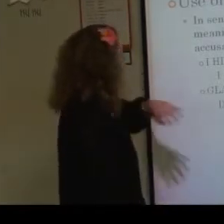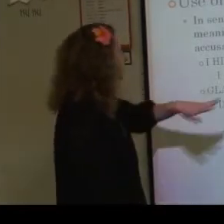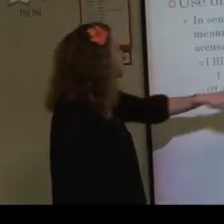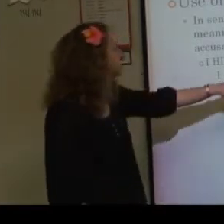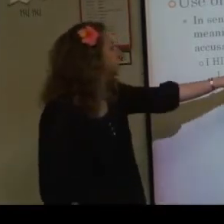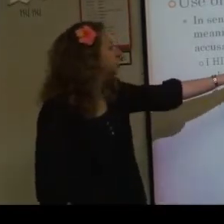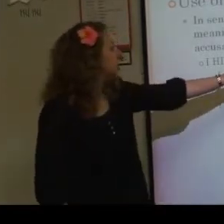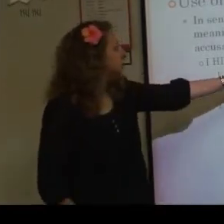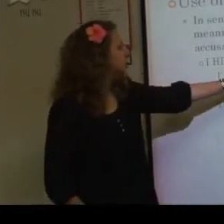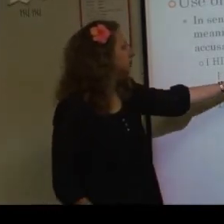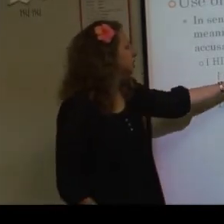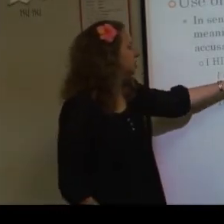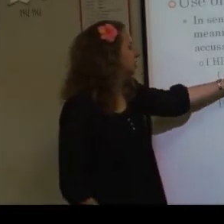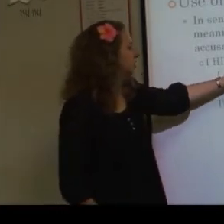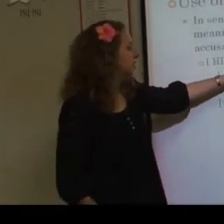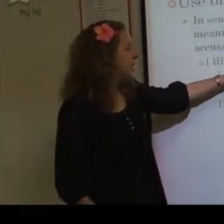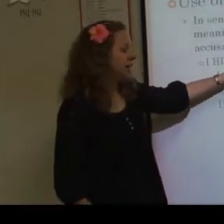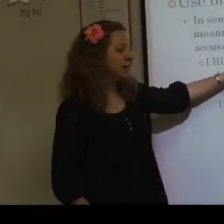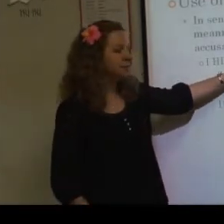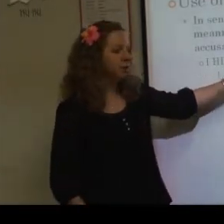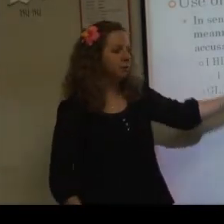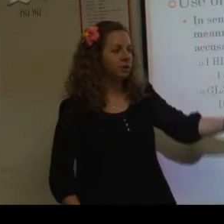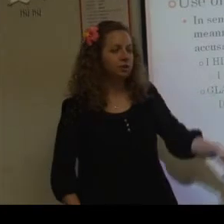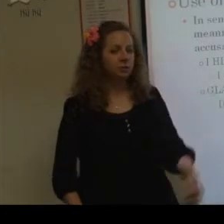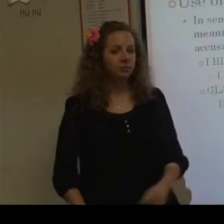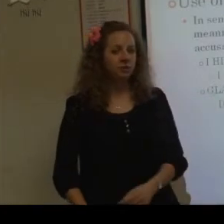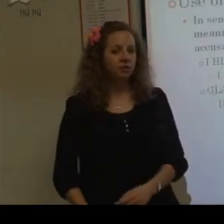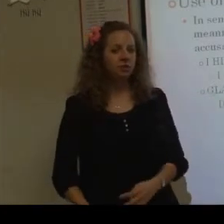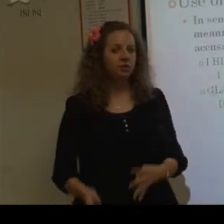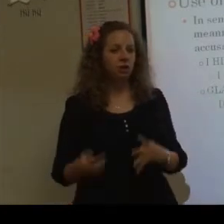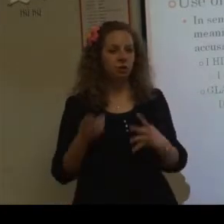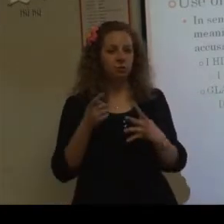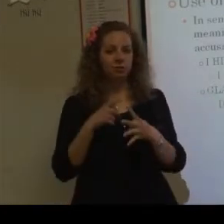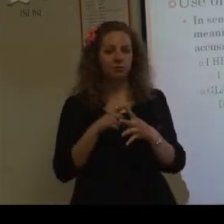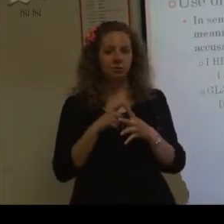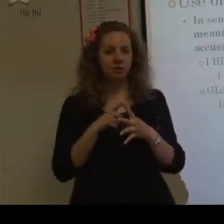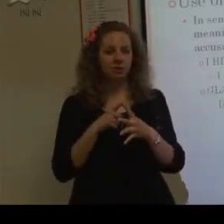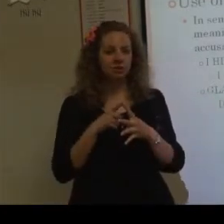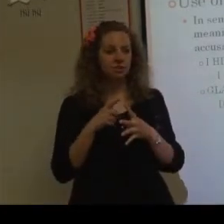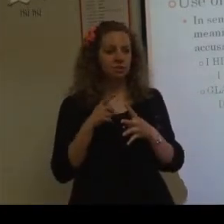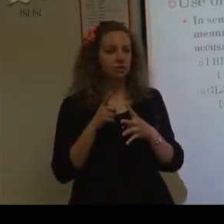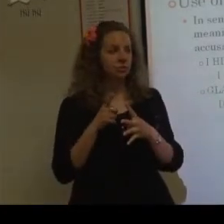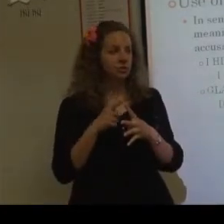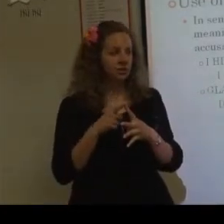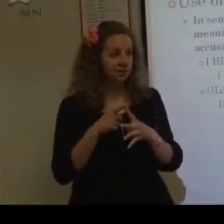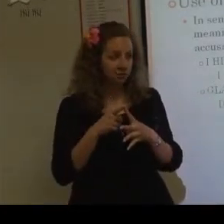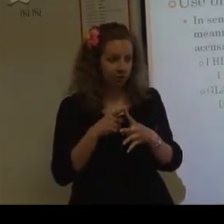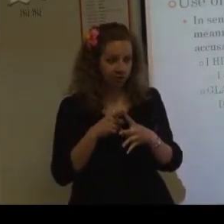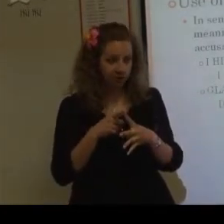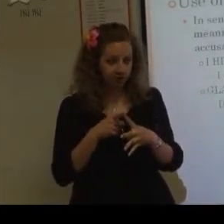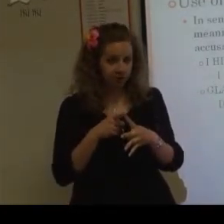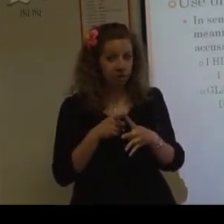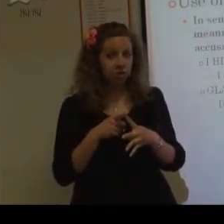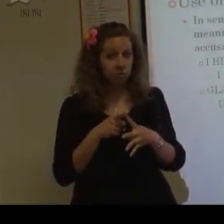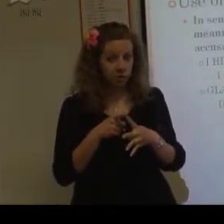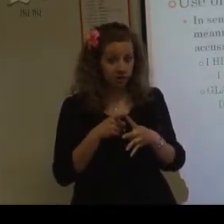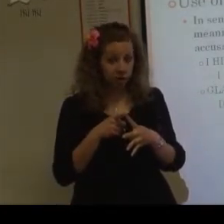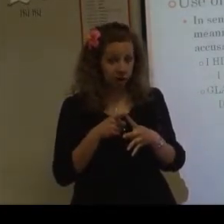Okay. So with the topicalization. I hit boy. What do you do? So there's the four things. So you're going to lean forward. Raise your